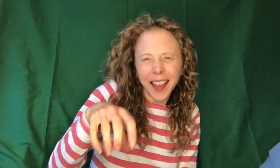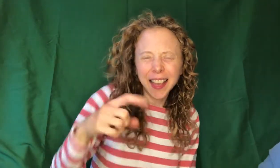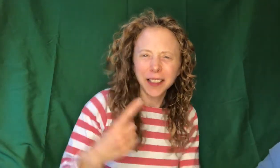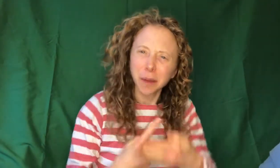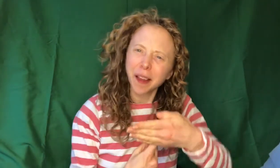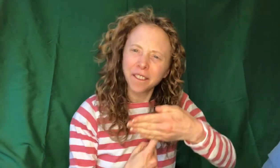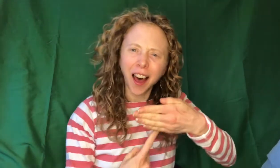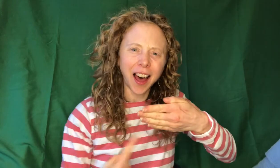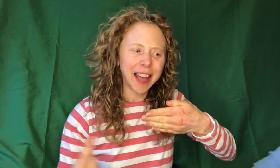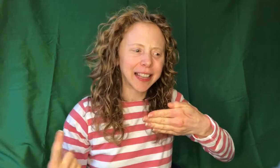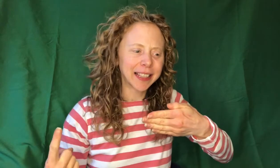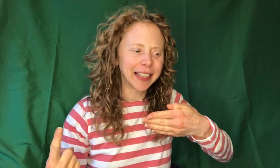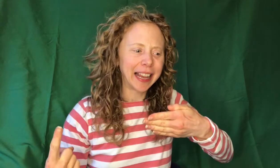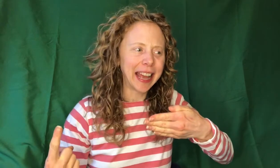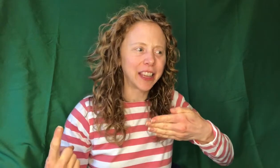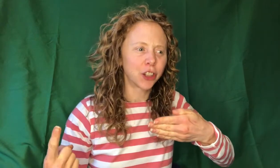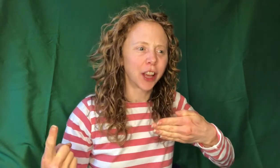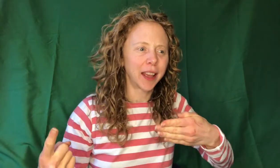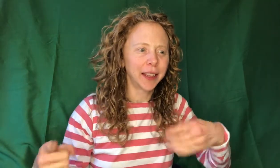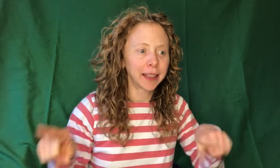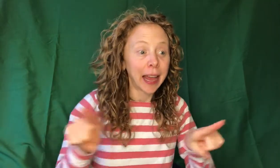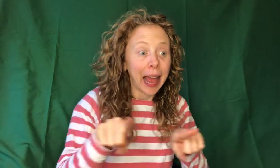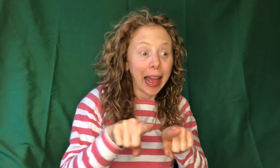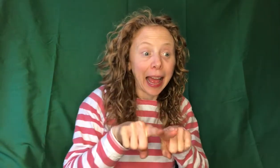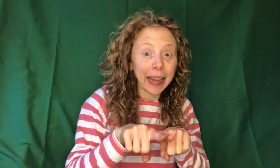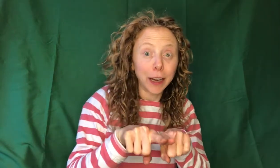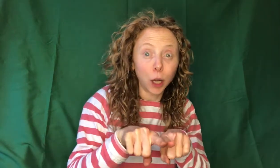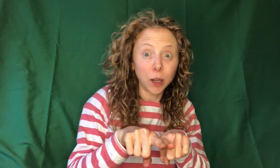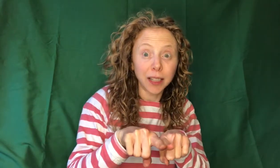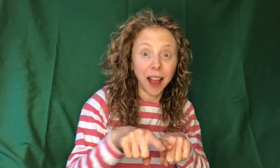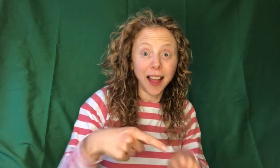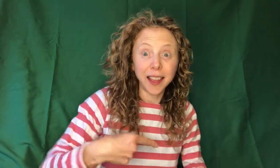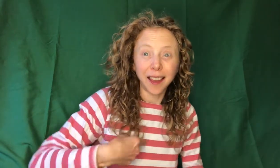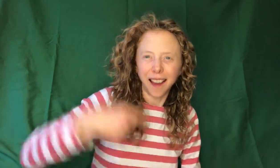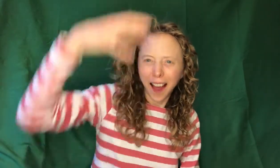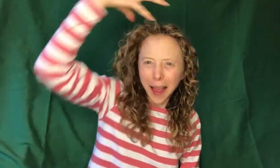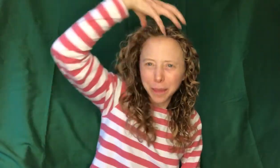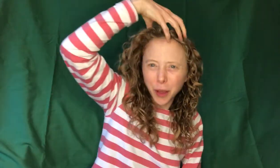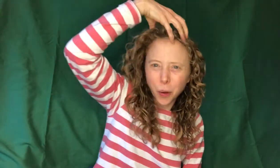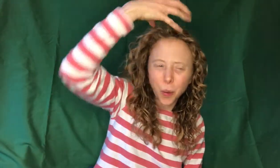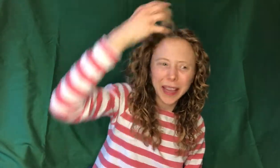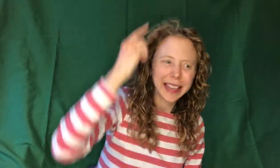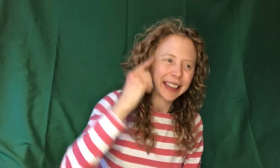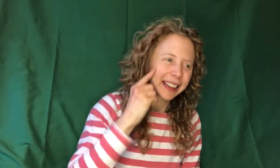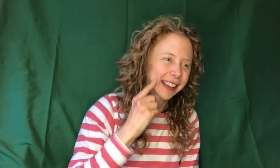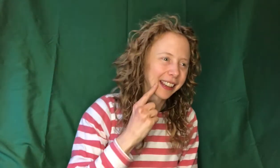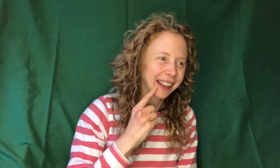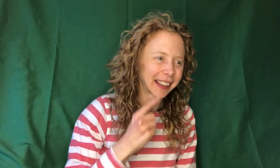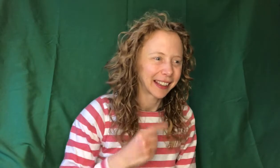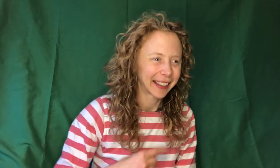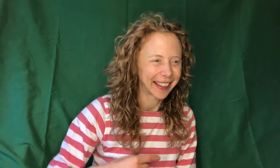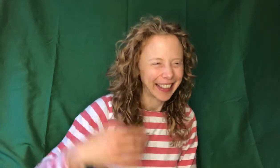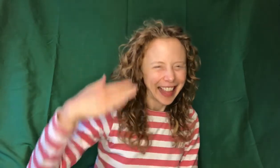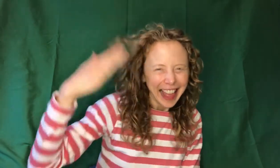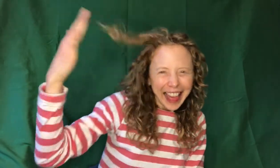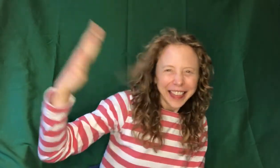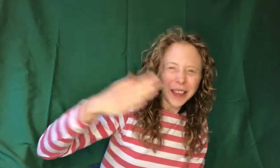kingdom of isolation, and it looks like I'm the queen. The